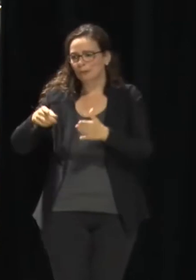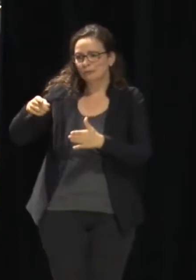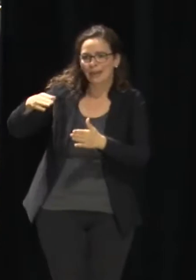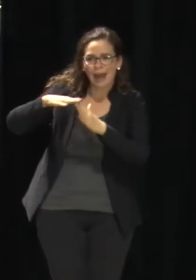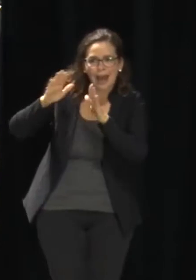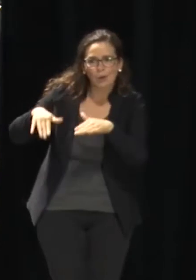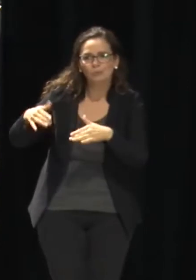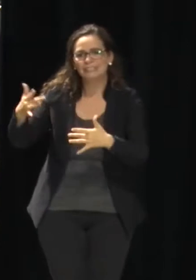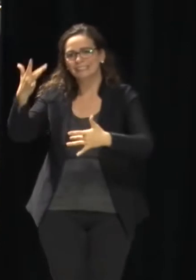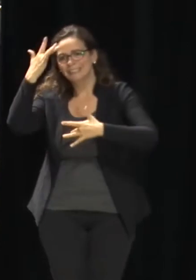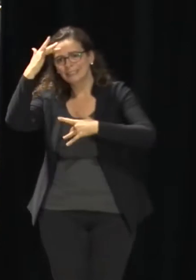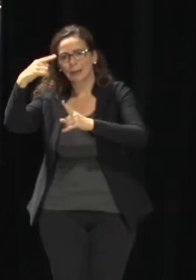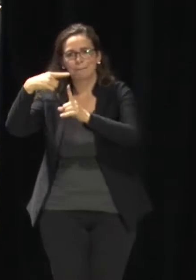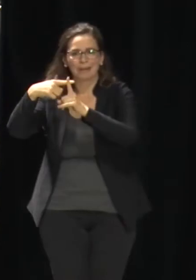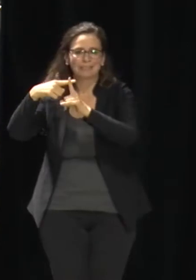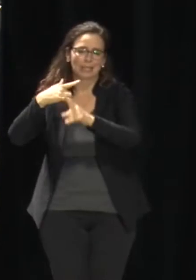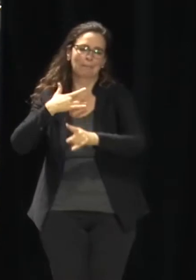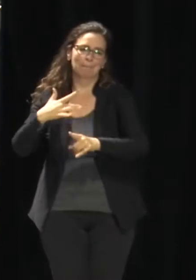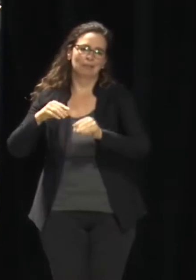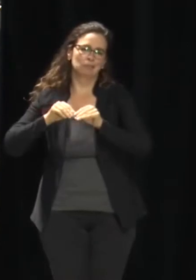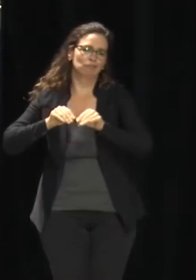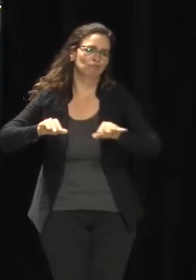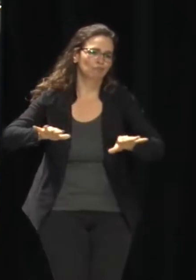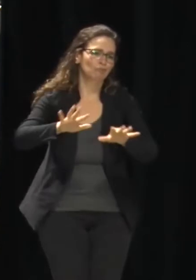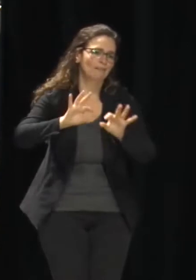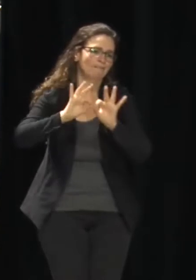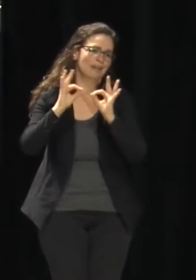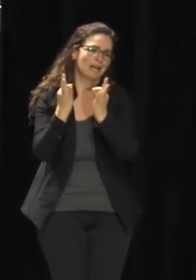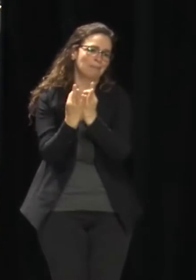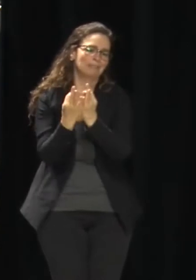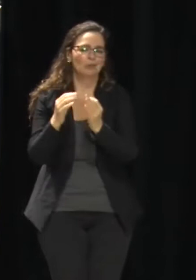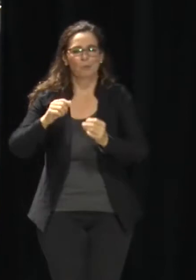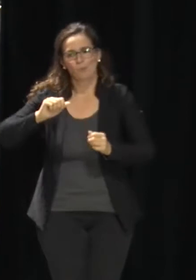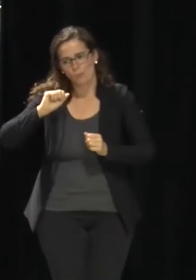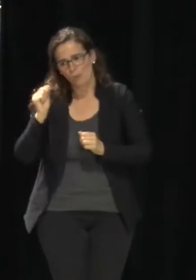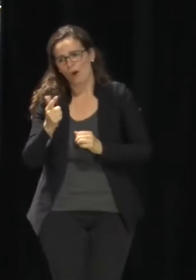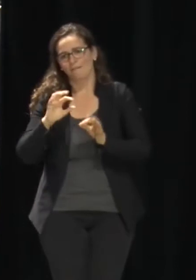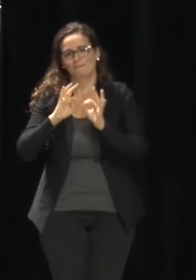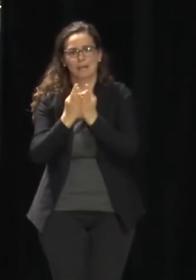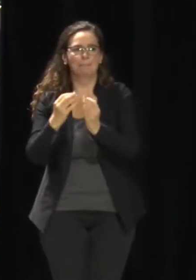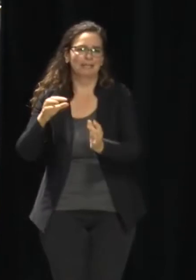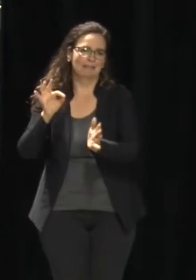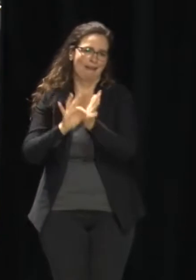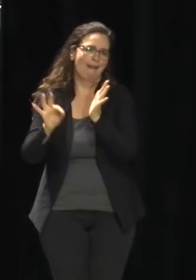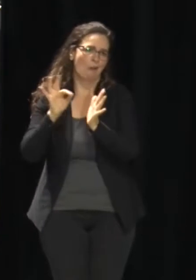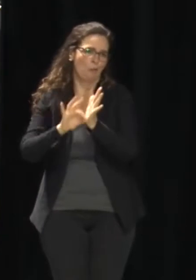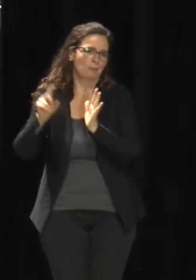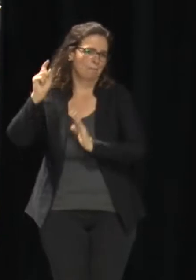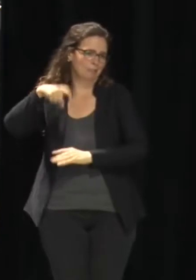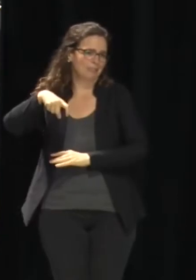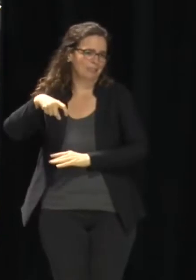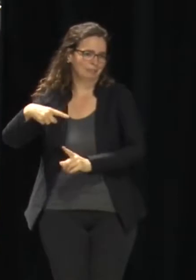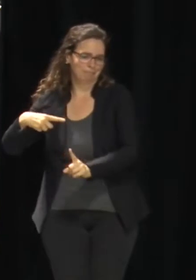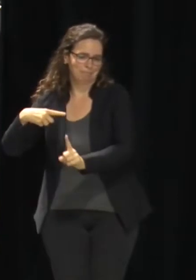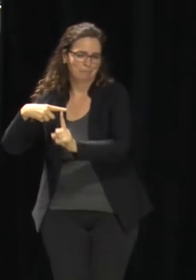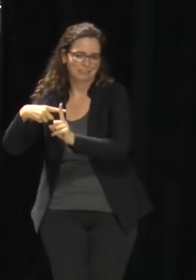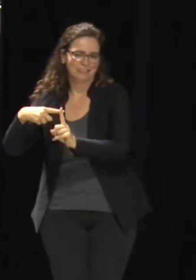don't properly isolate. There's higher risk for people in your household to certainly